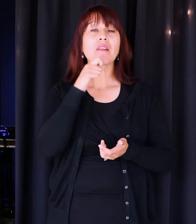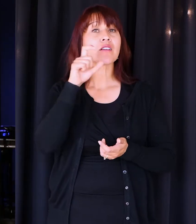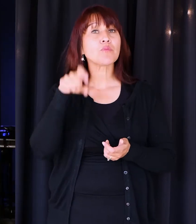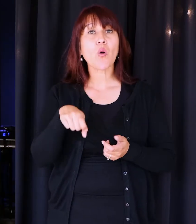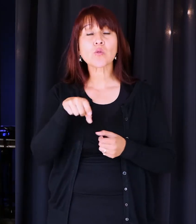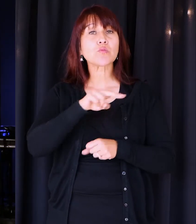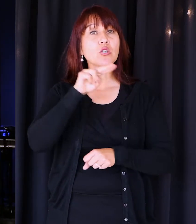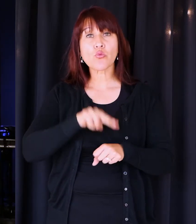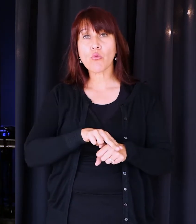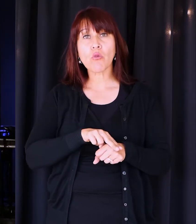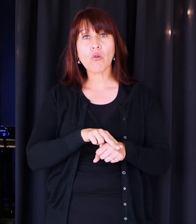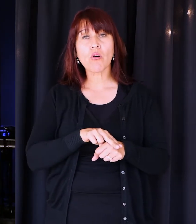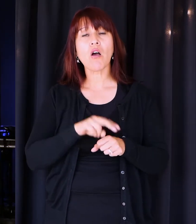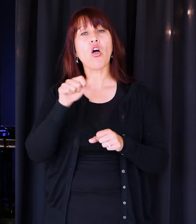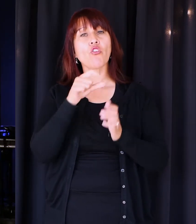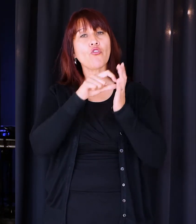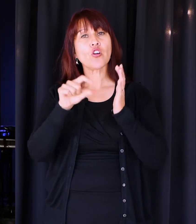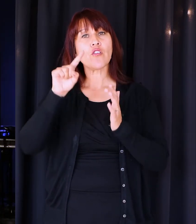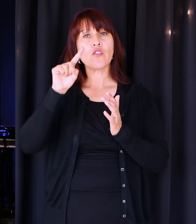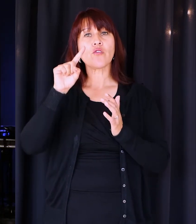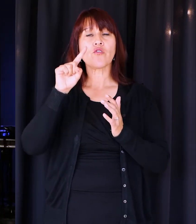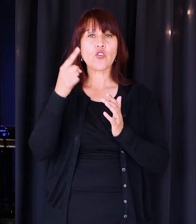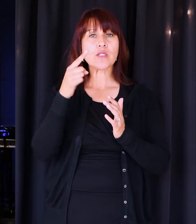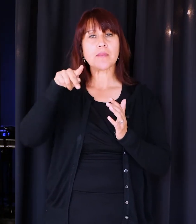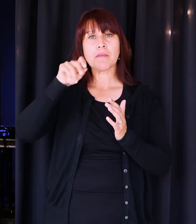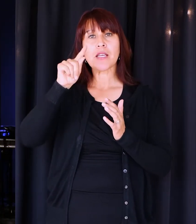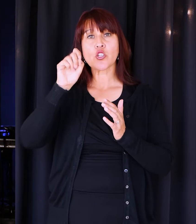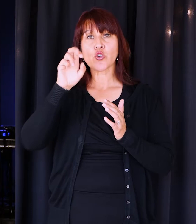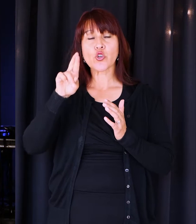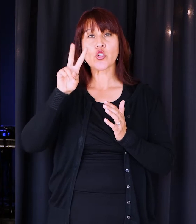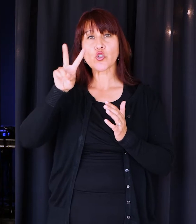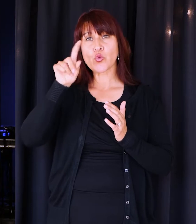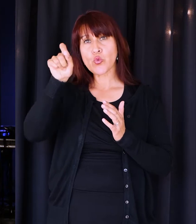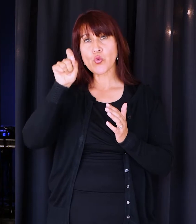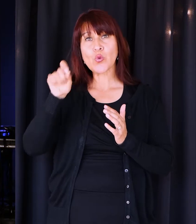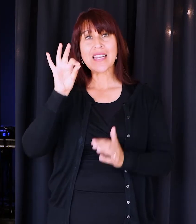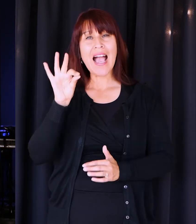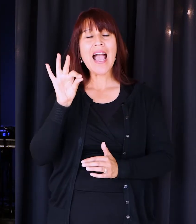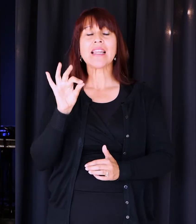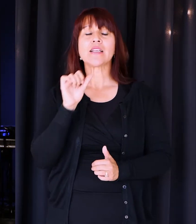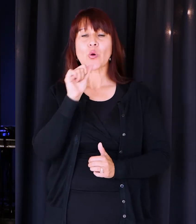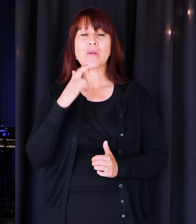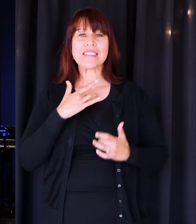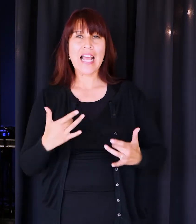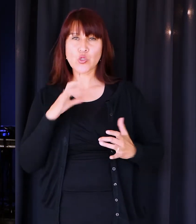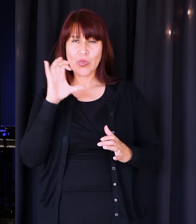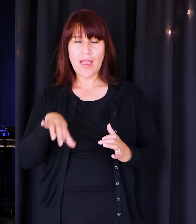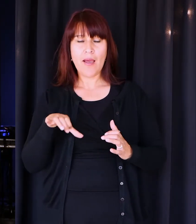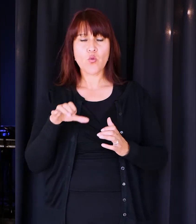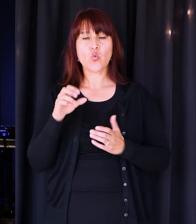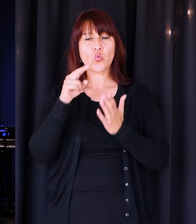There's another verse, 1 Peter 2 verse 9, that I think supports this. And I usually don't do this, but I'll read it in the